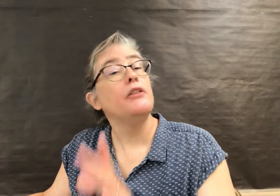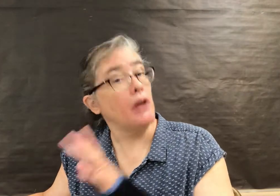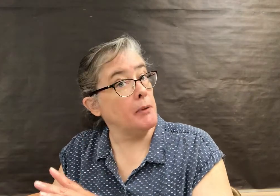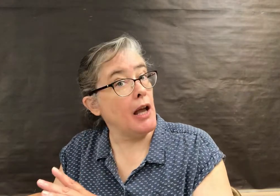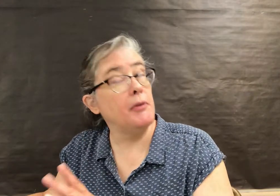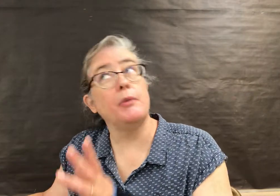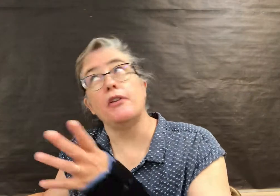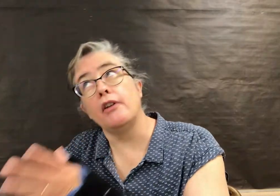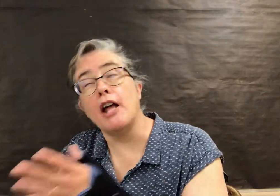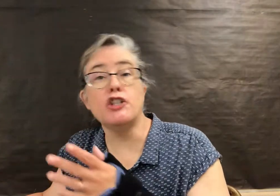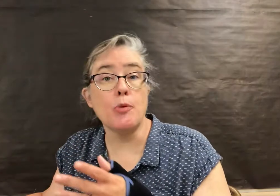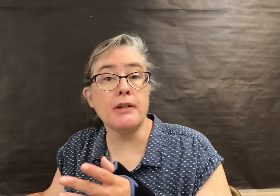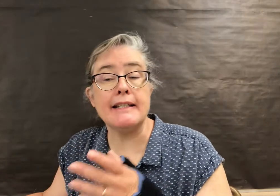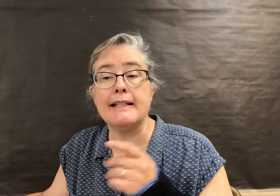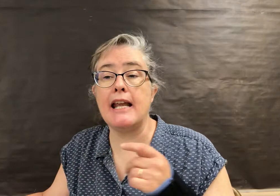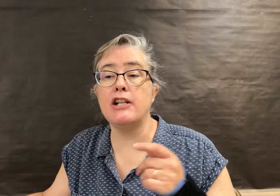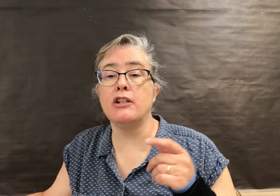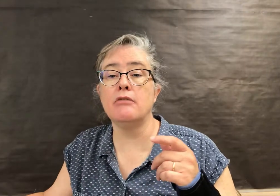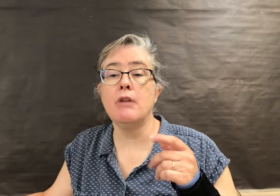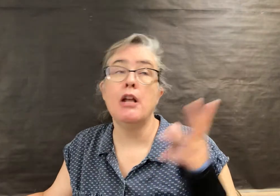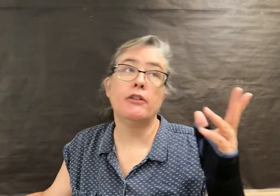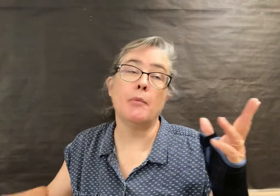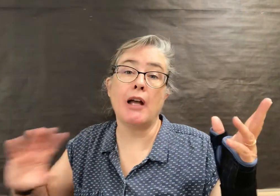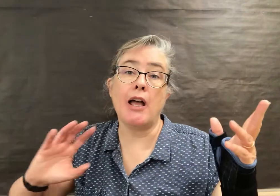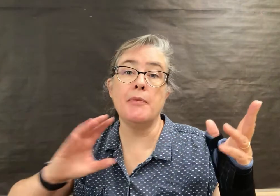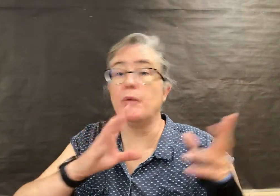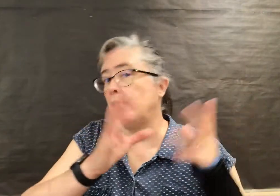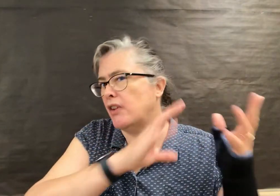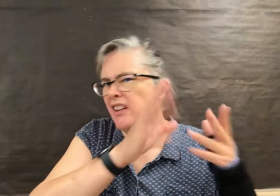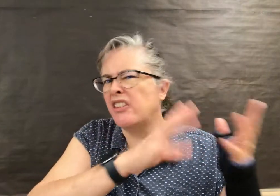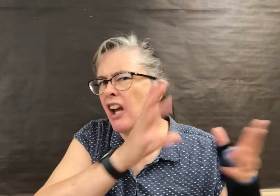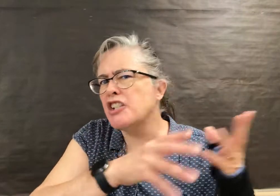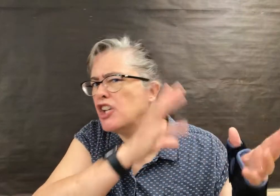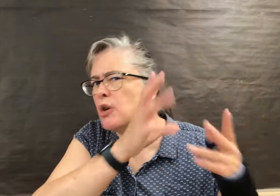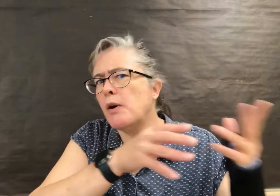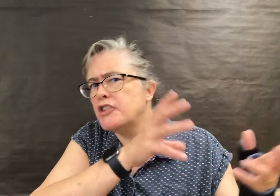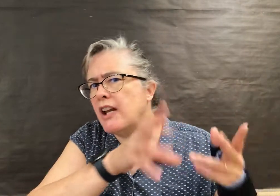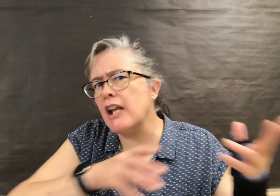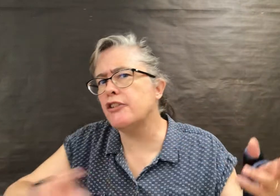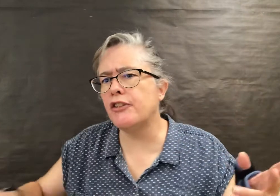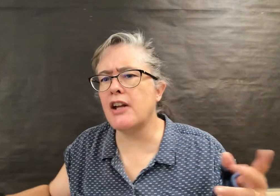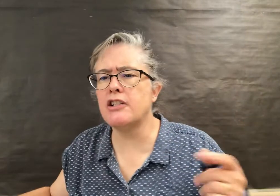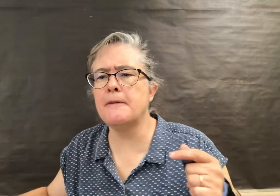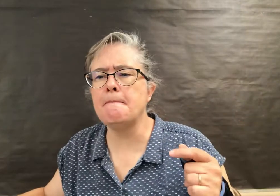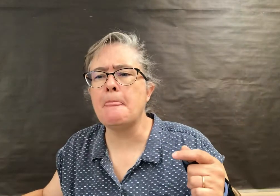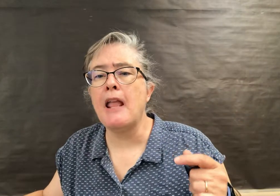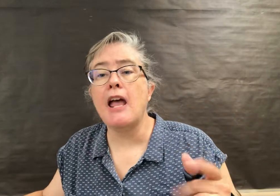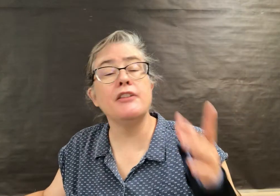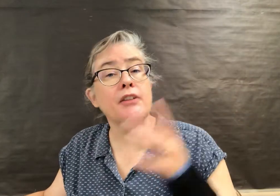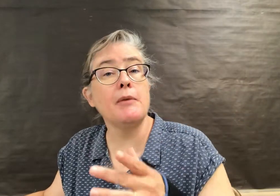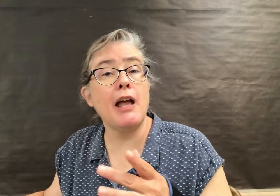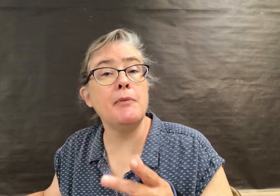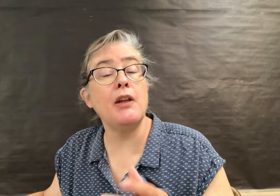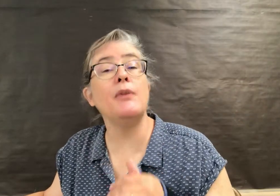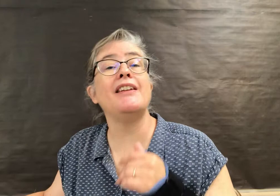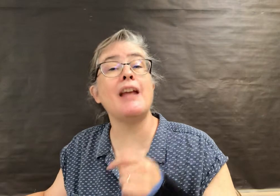Sometimes it was a slideshow presentation. Sometimes it was a discussion question and answer session. And sometimes it was a